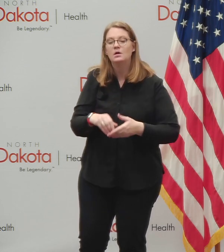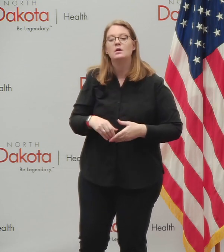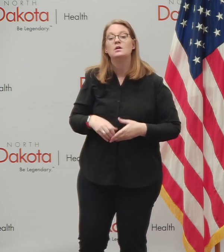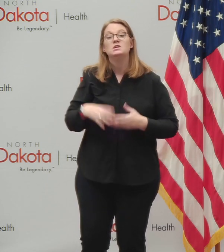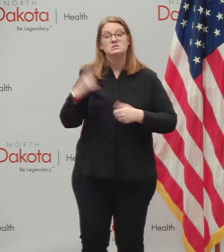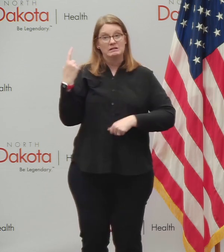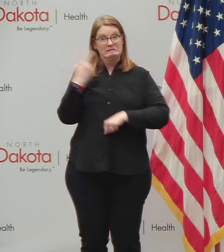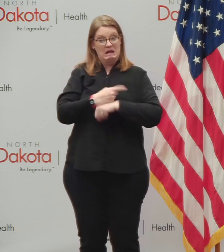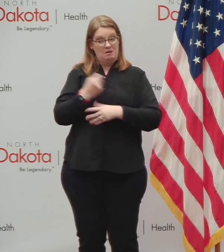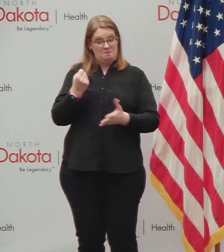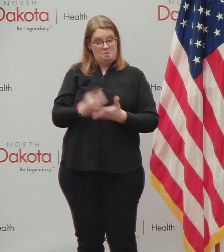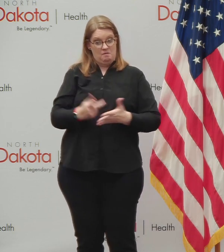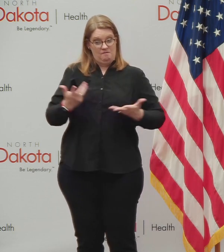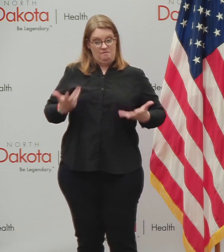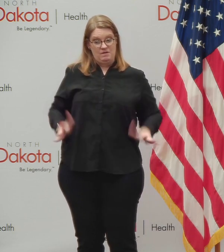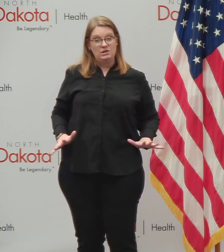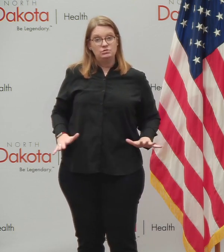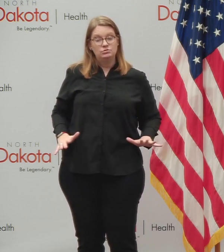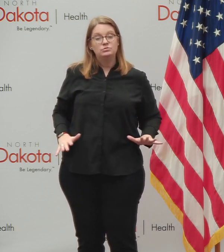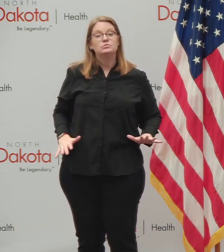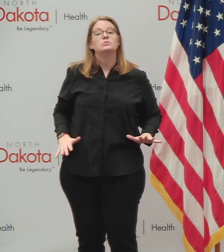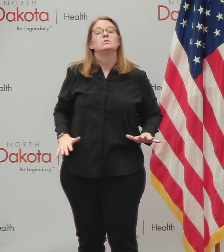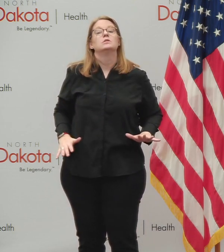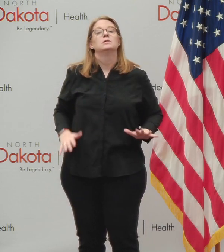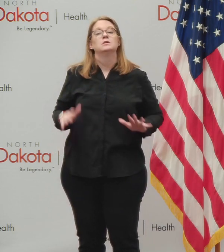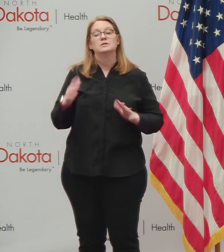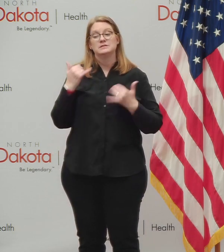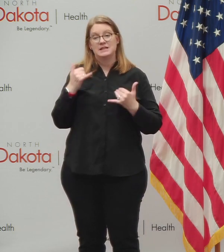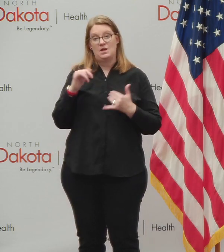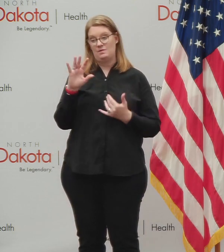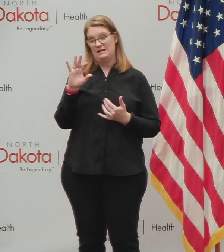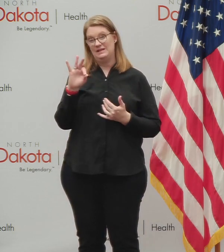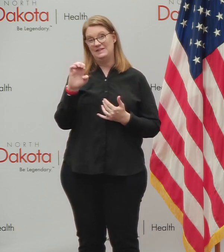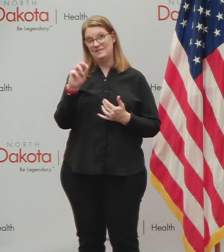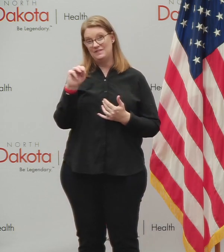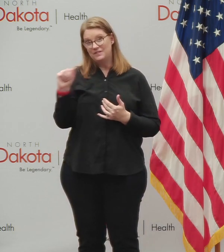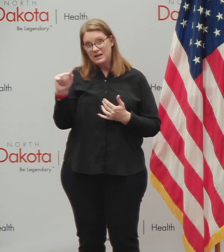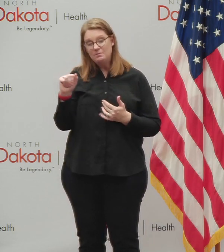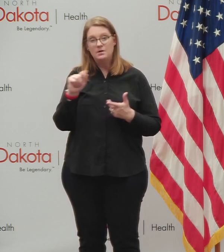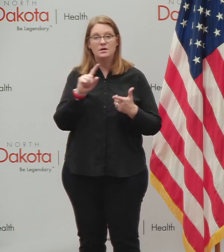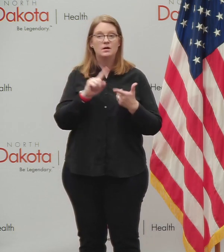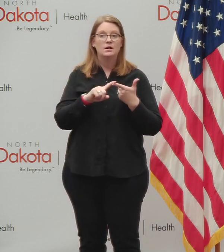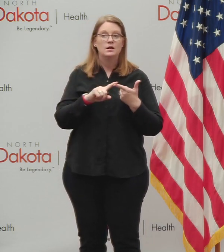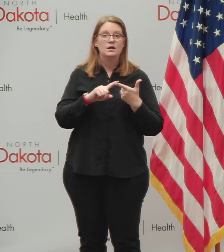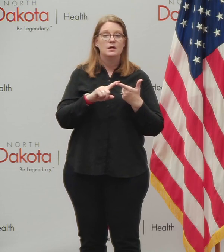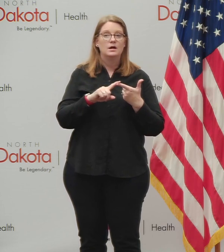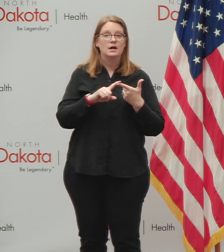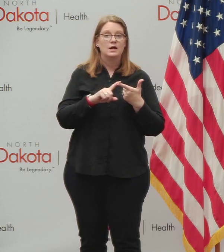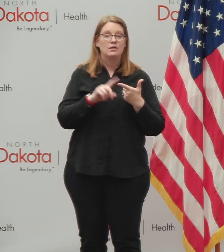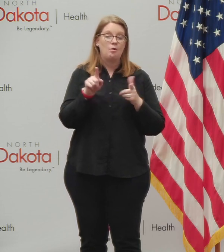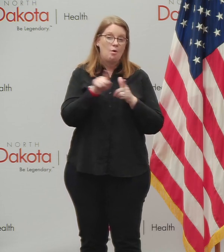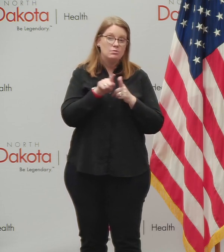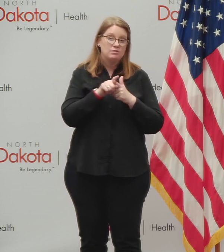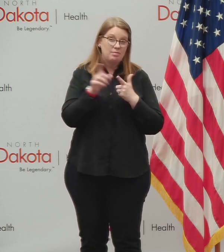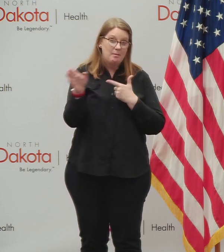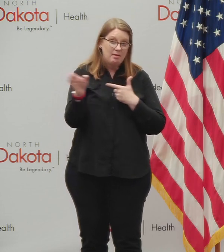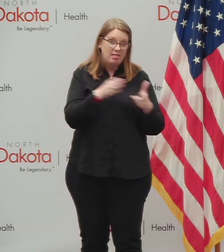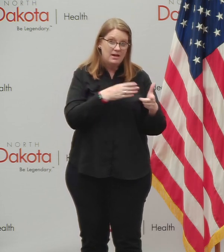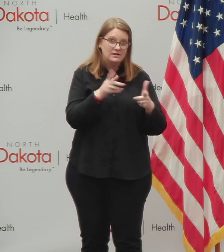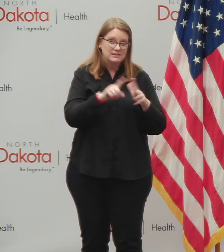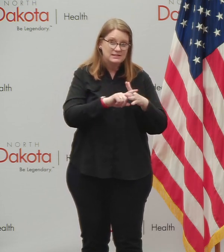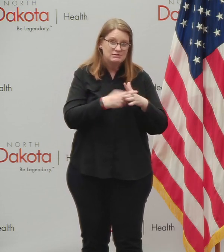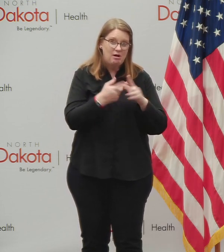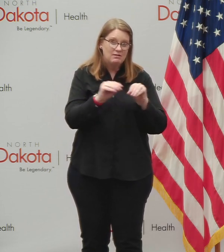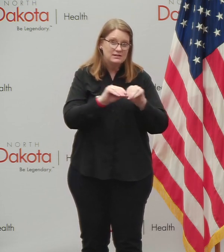begins, uh, then steps in, uh, FEMA, uh, and the opportunity for the, for the planning to begin the distribution.